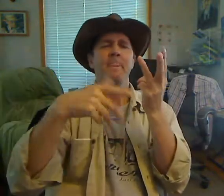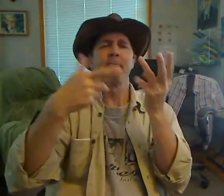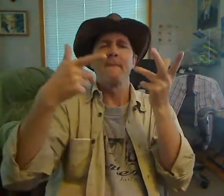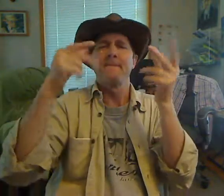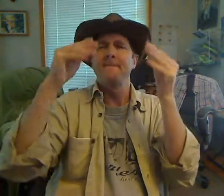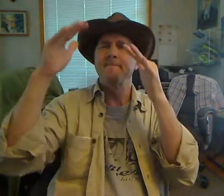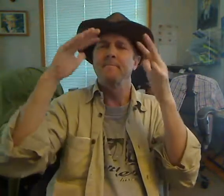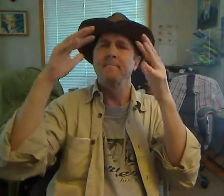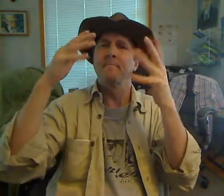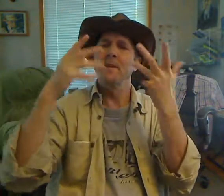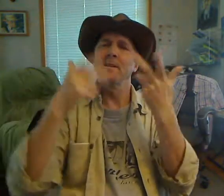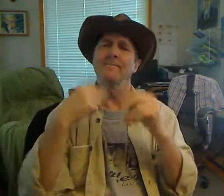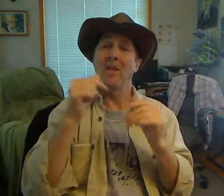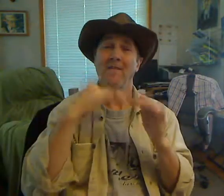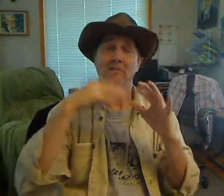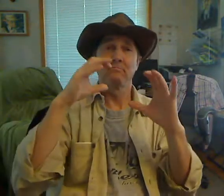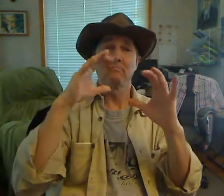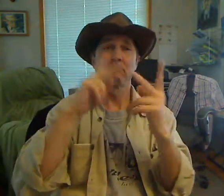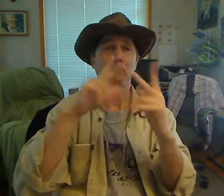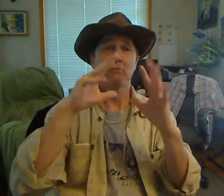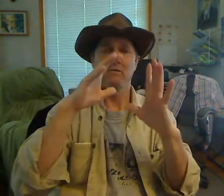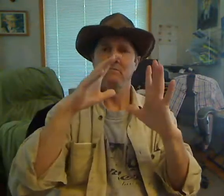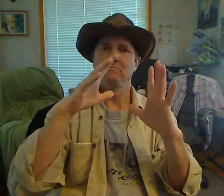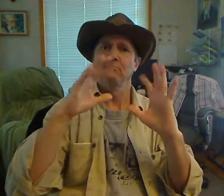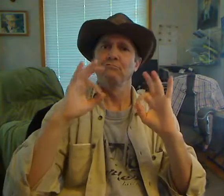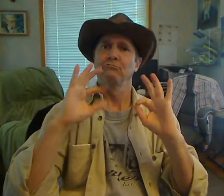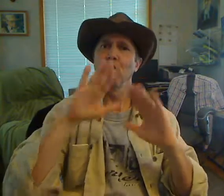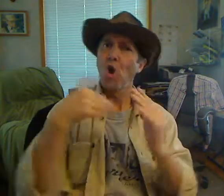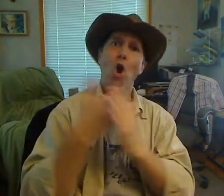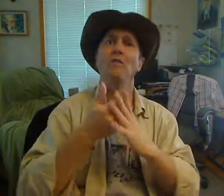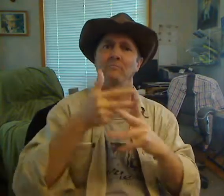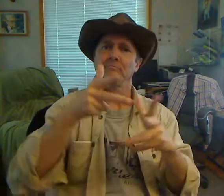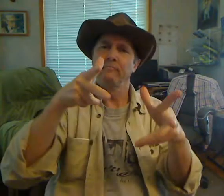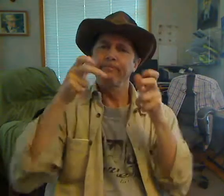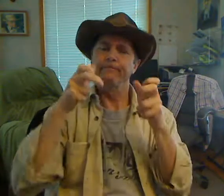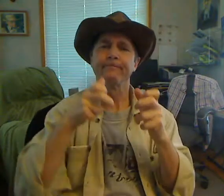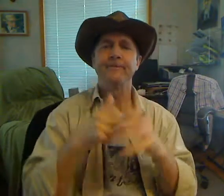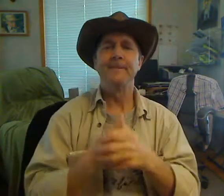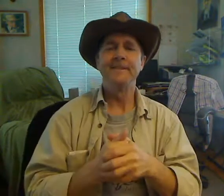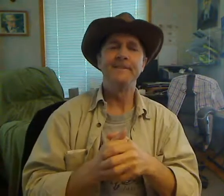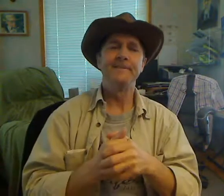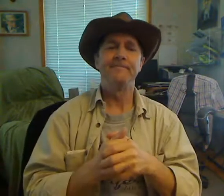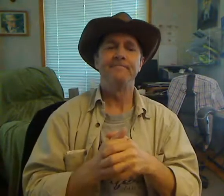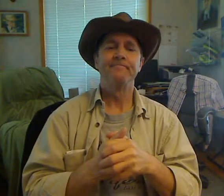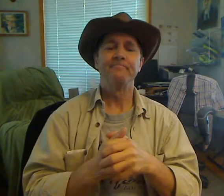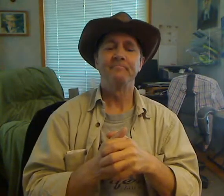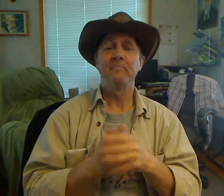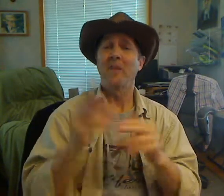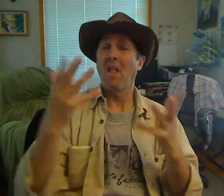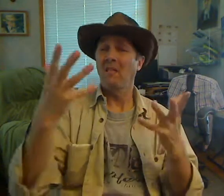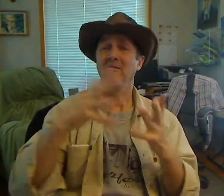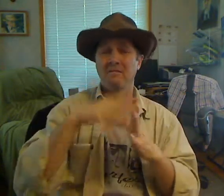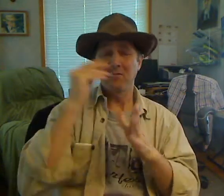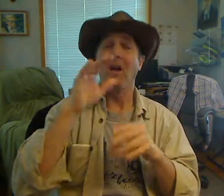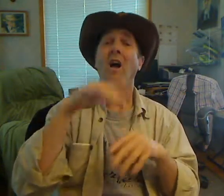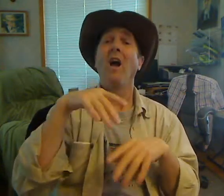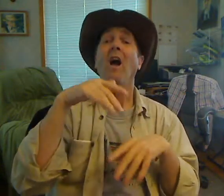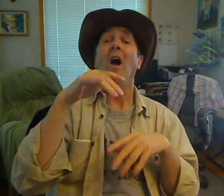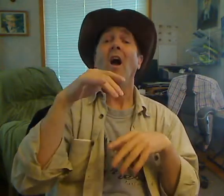can imagine what amount of truth is required to demonstrate, let's say, the murder of 8,000 people, or